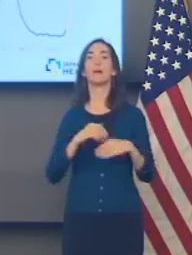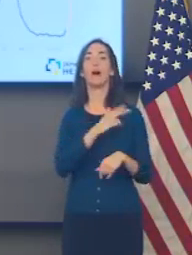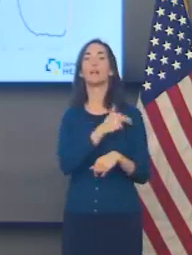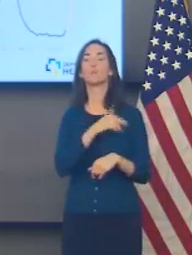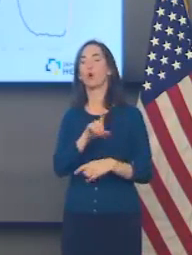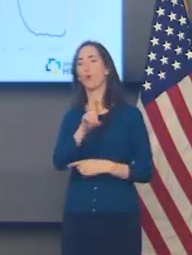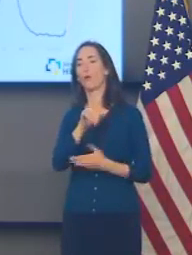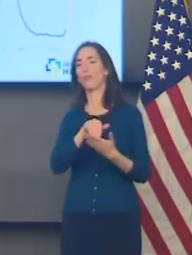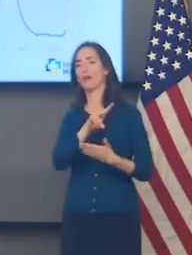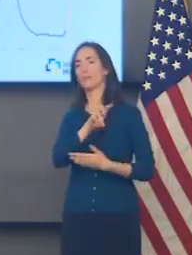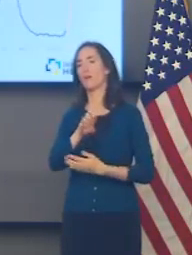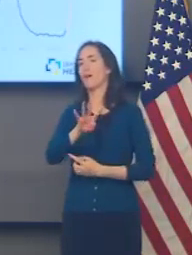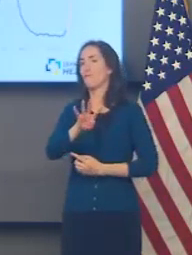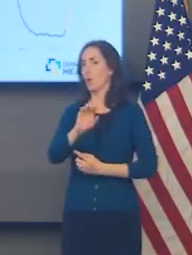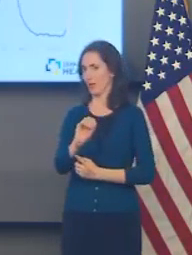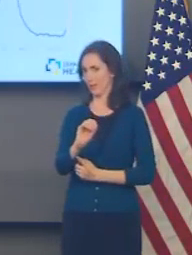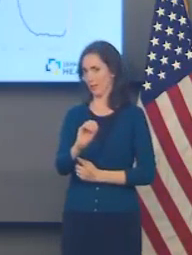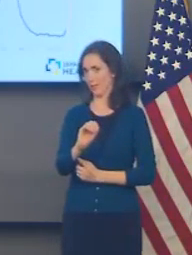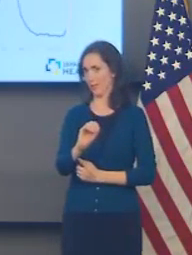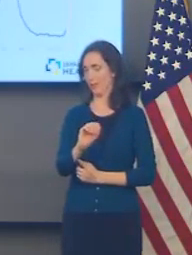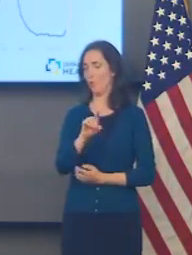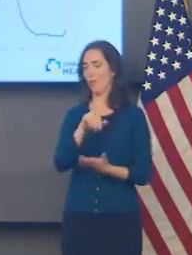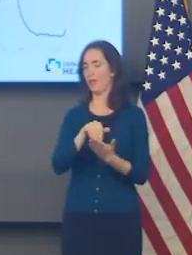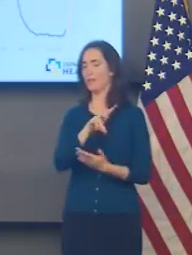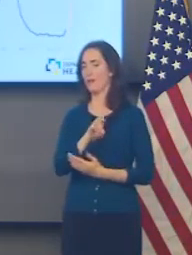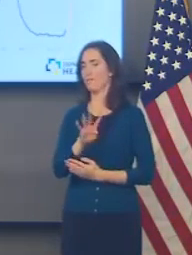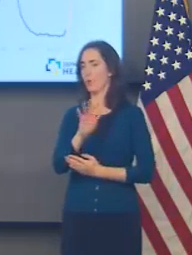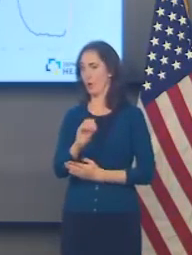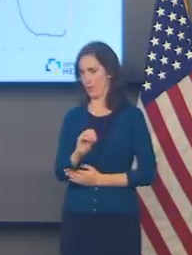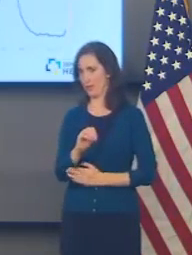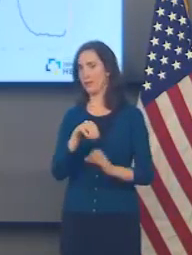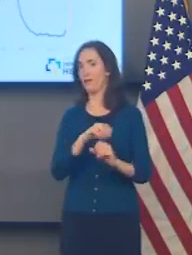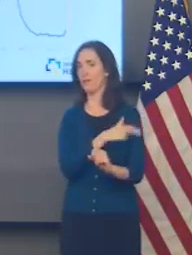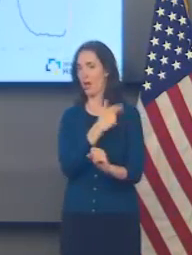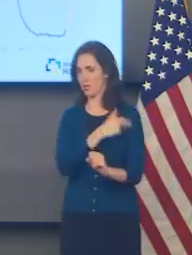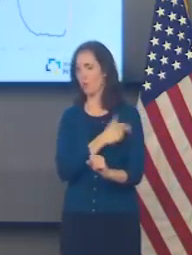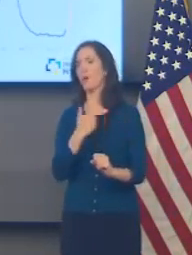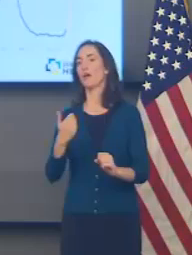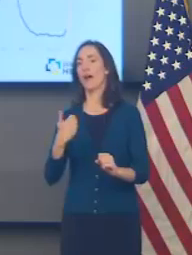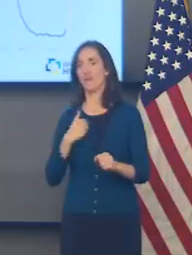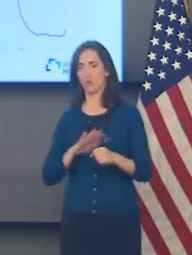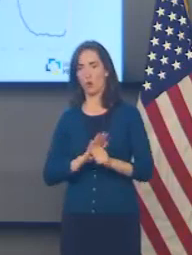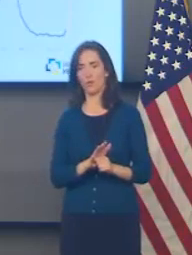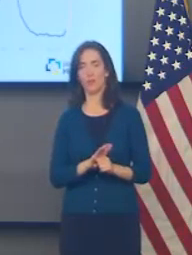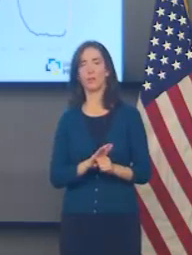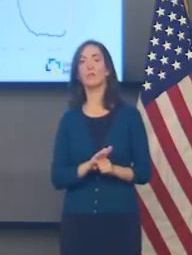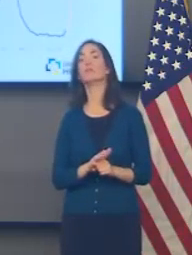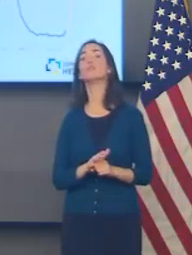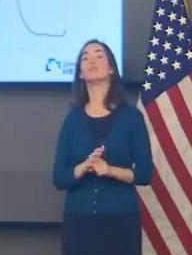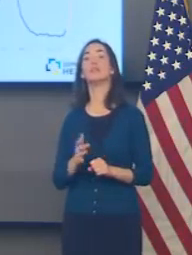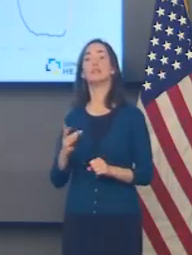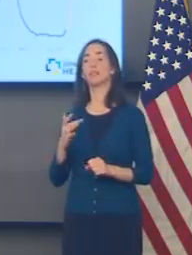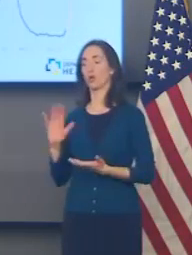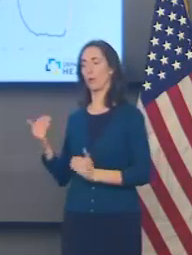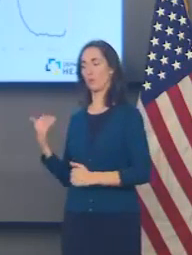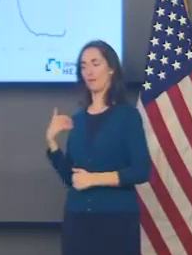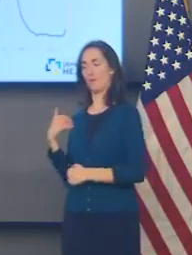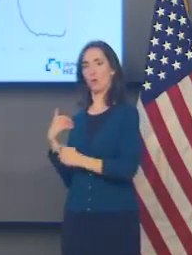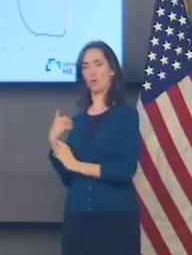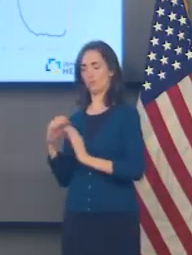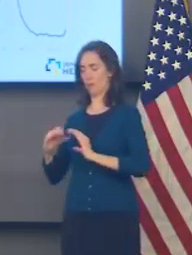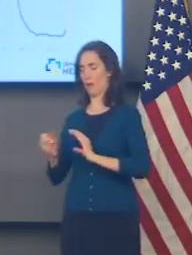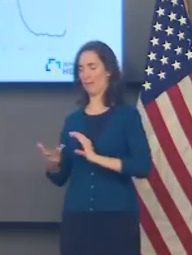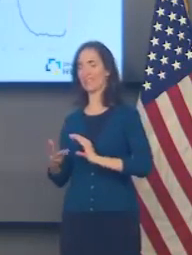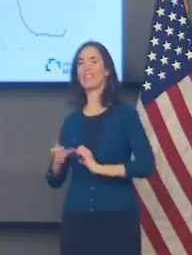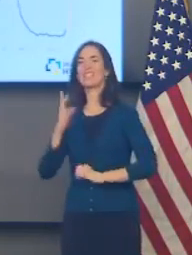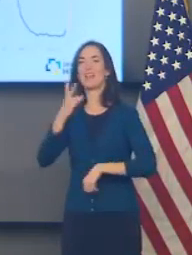hospitalized patients with COVID throughout the state. That number has increased by a factor of seven, seven times